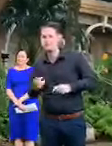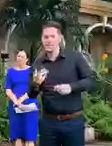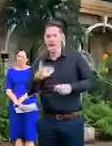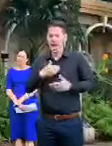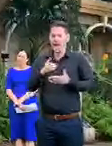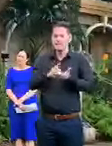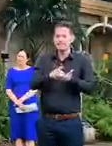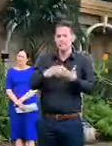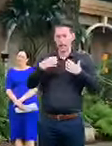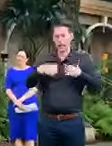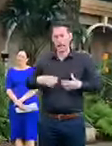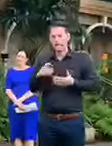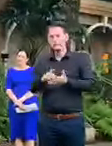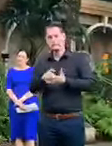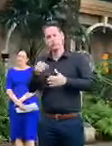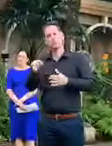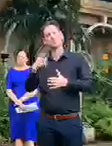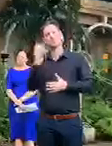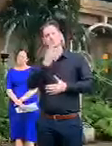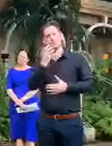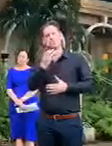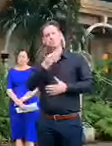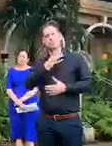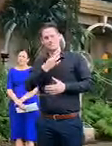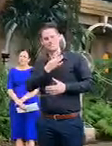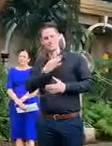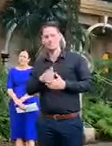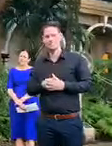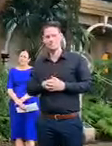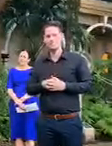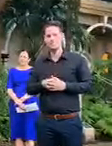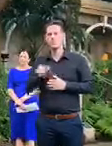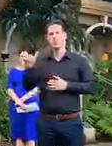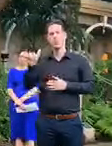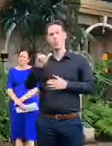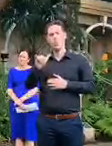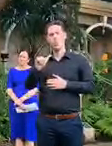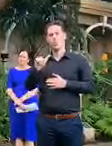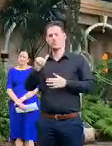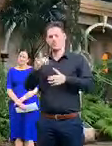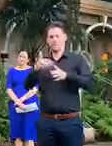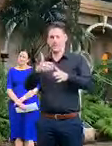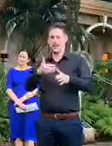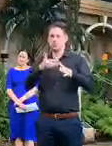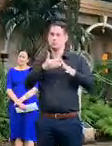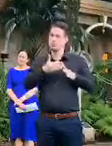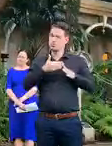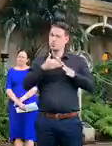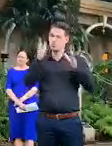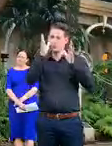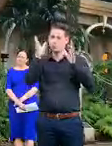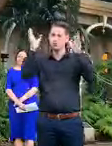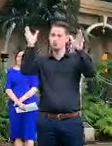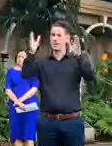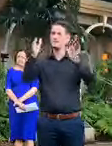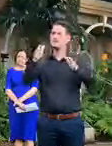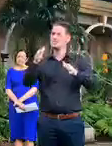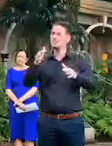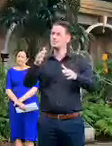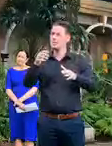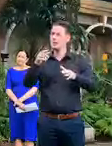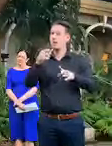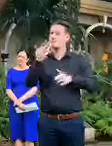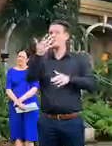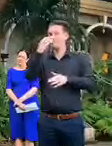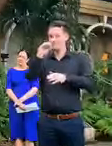disease, lung disease are the main ones or our Aboriginal Torres Strait Islanders who